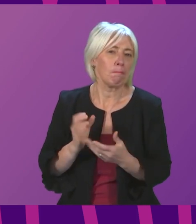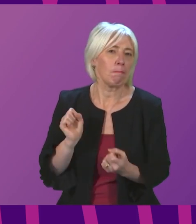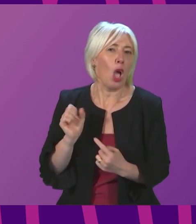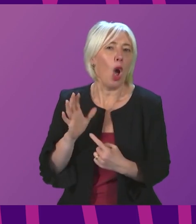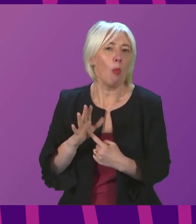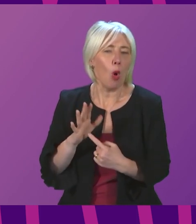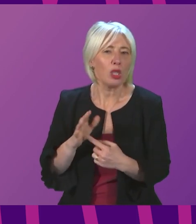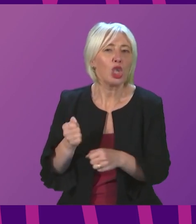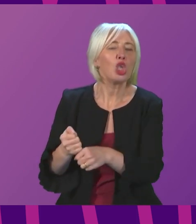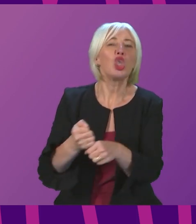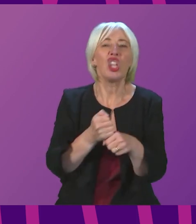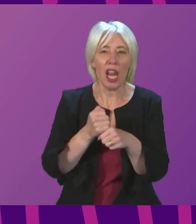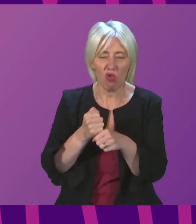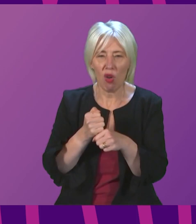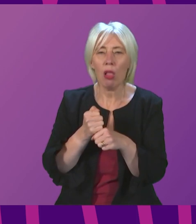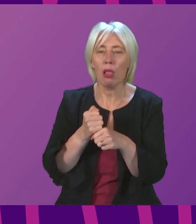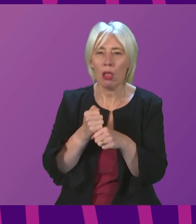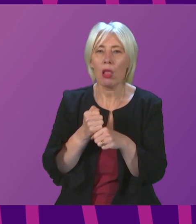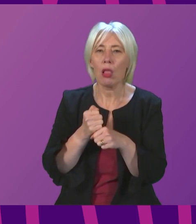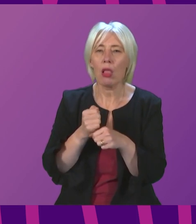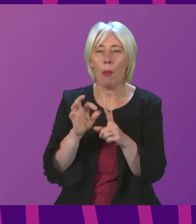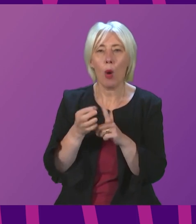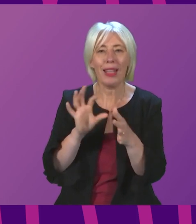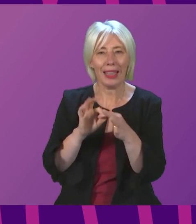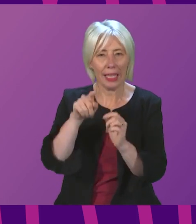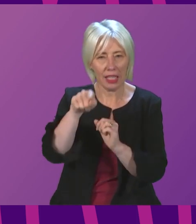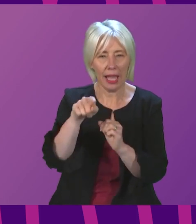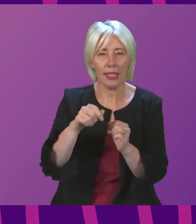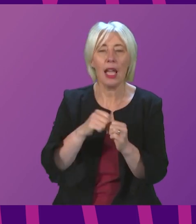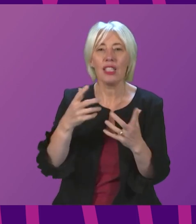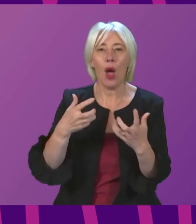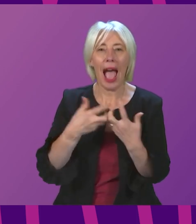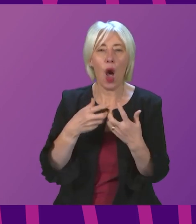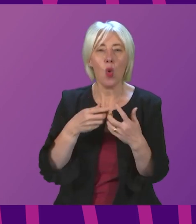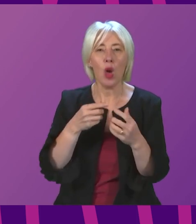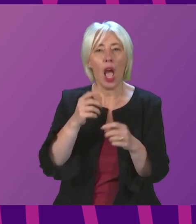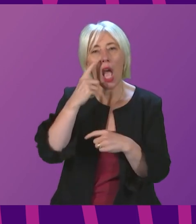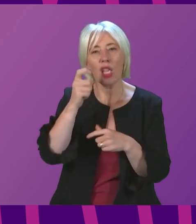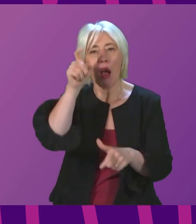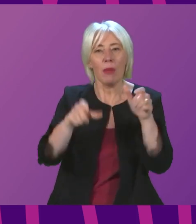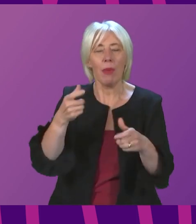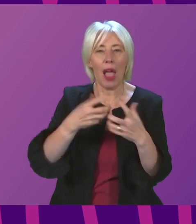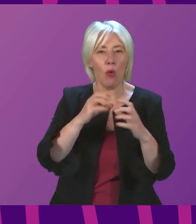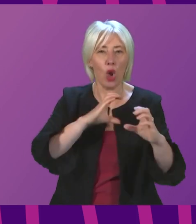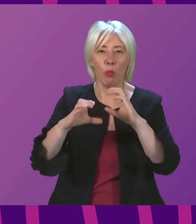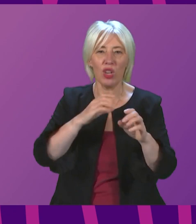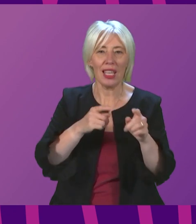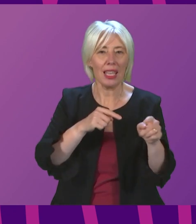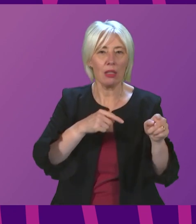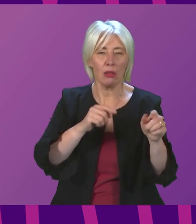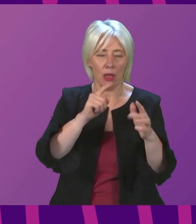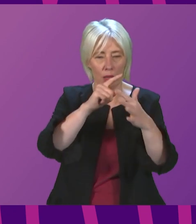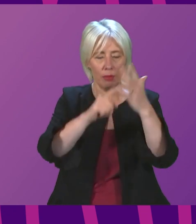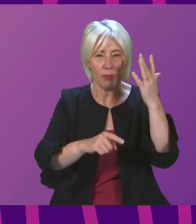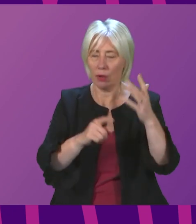general point underpinning that question, which is the ways in which young people communicate are radically different to